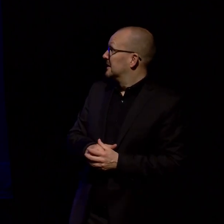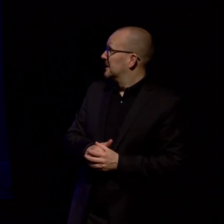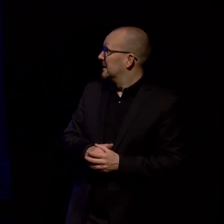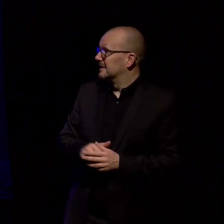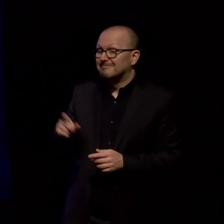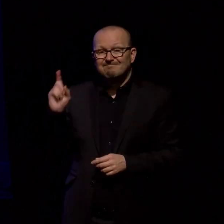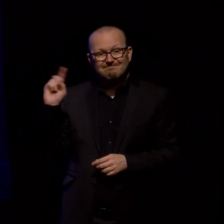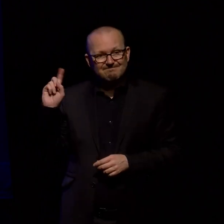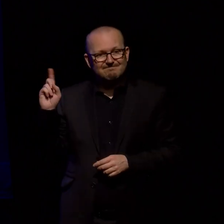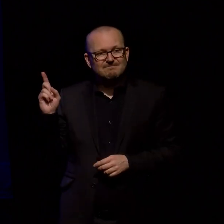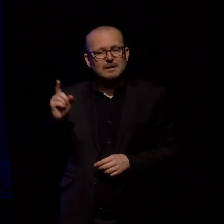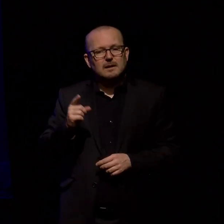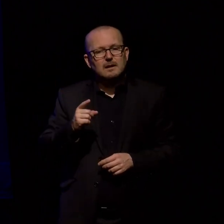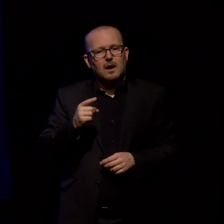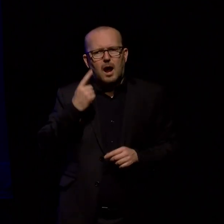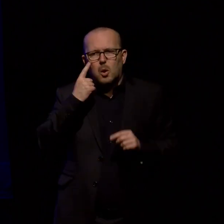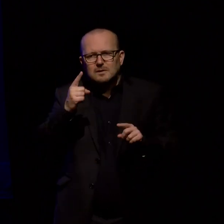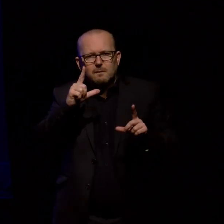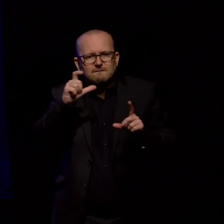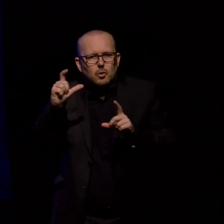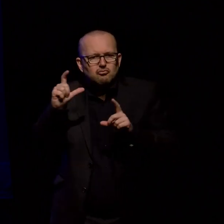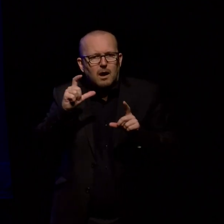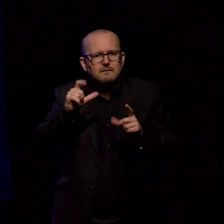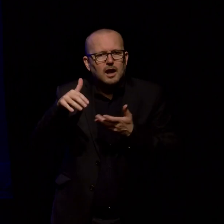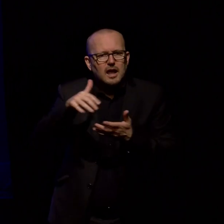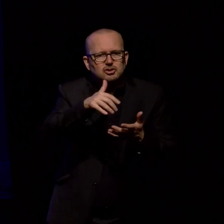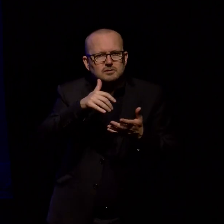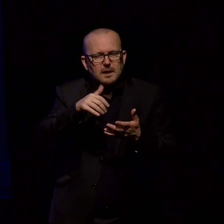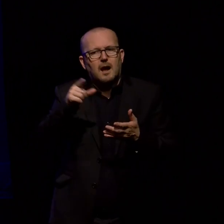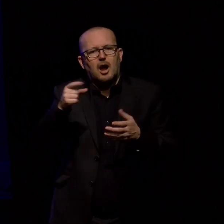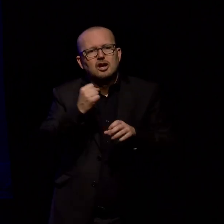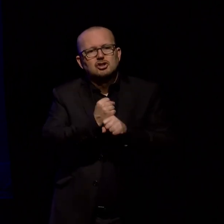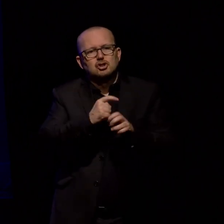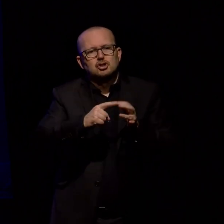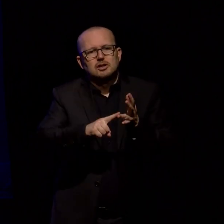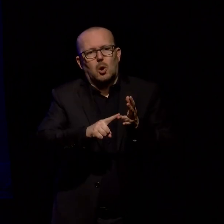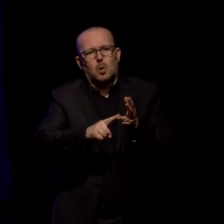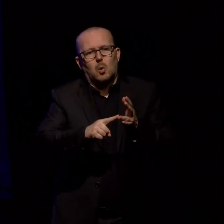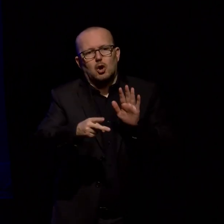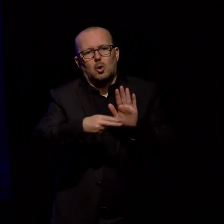I took a whole lot of I looked at the photographs collections that were geocoded photographs